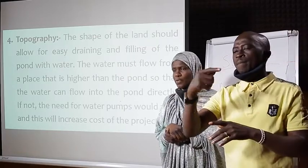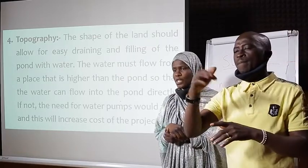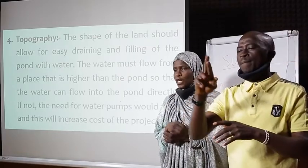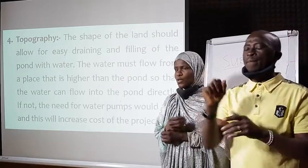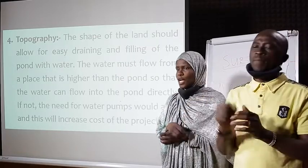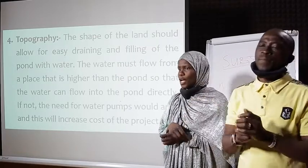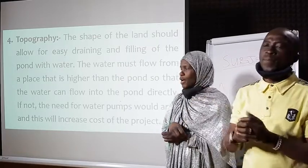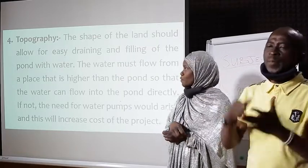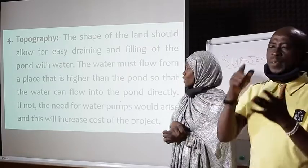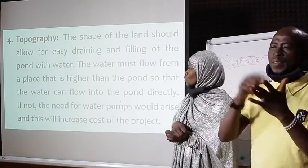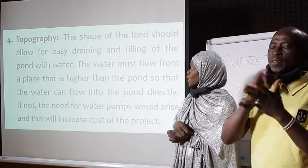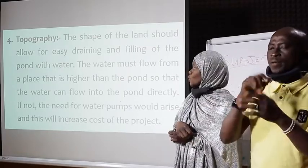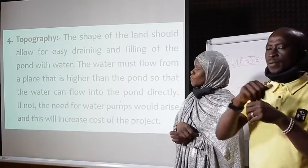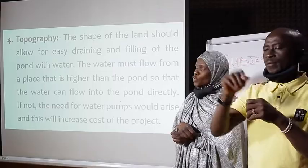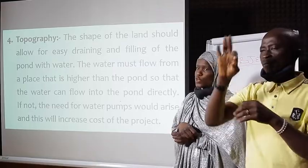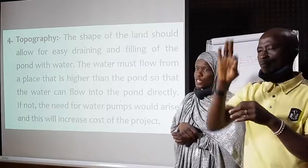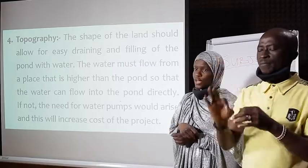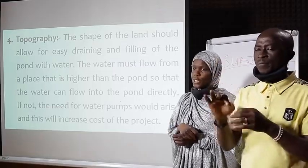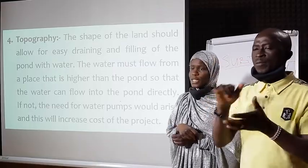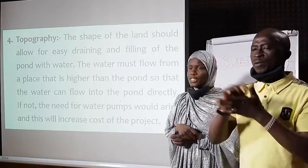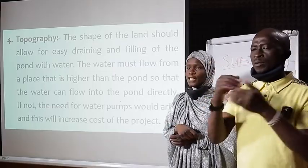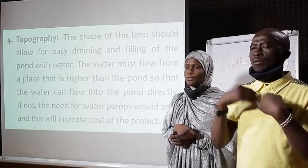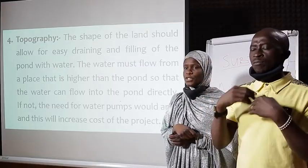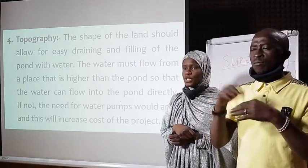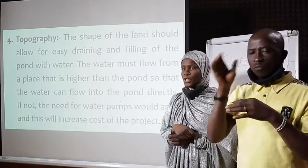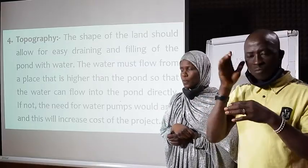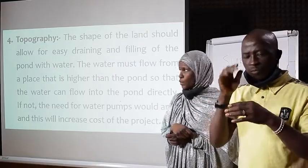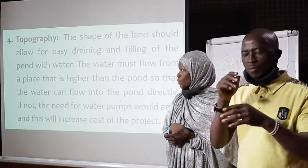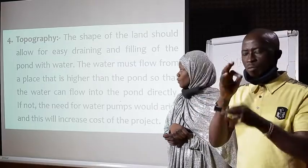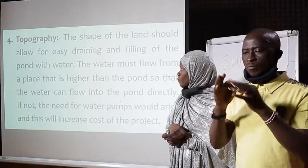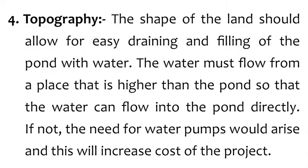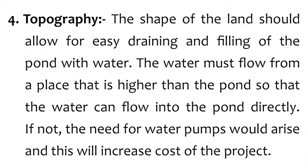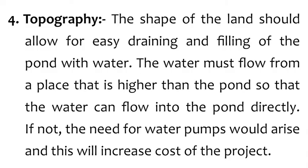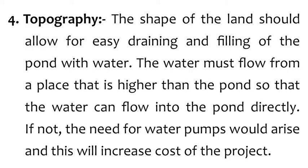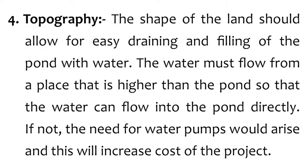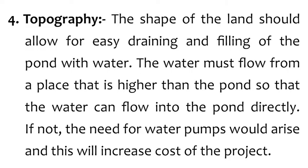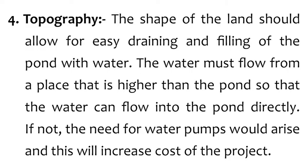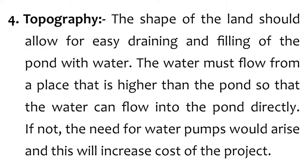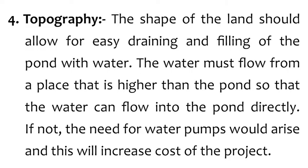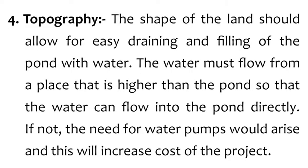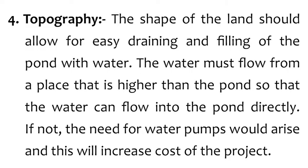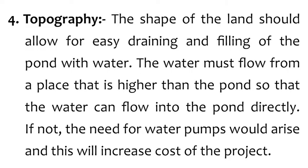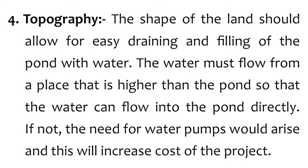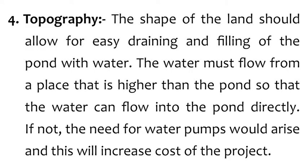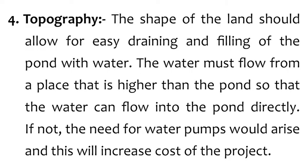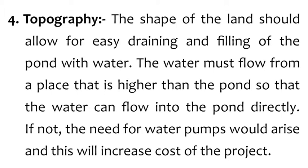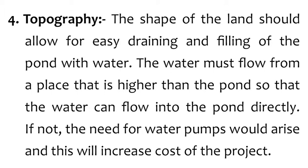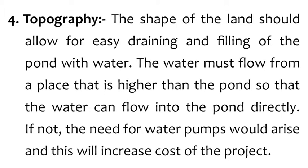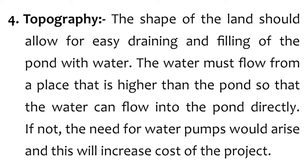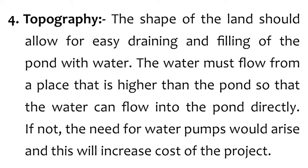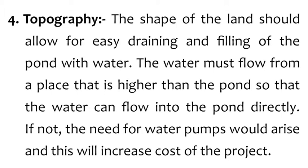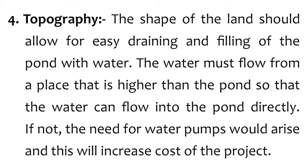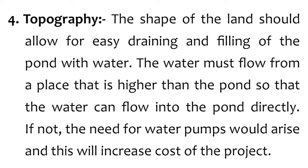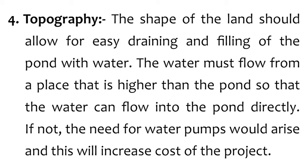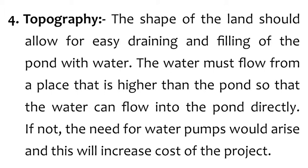topography is another factor that you have to consider when sighting a fish pond the shape of the land should allow for